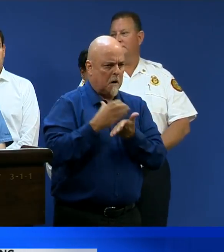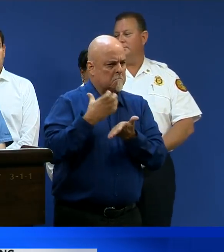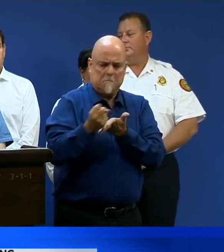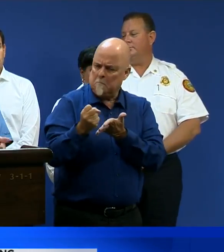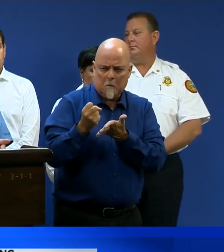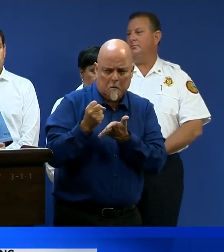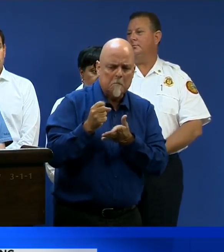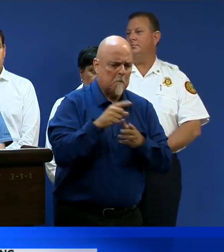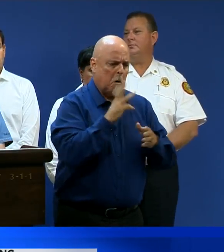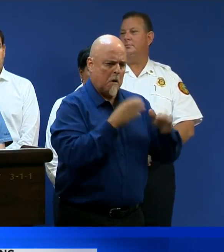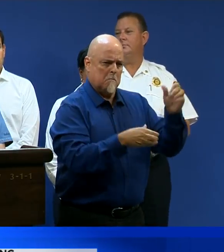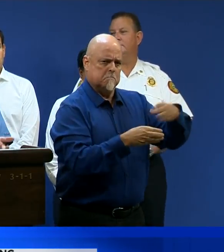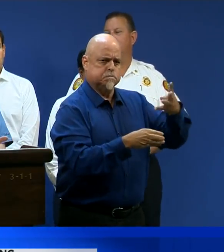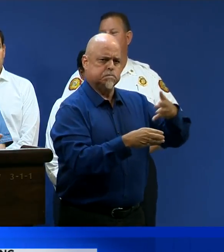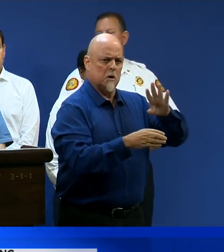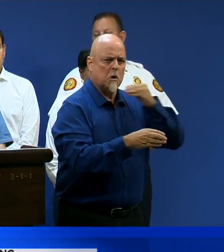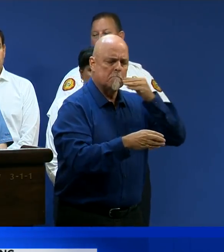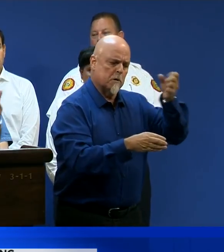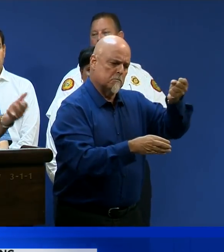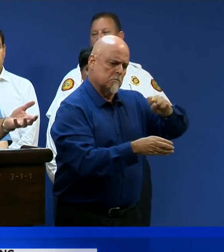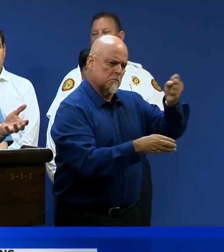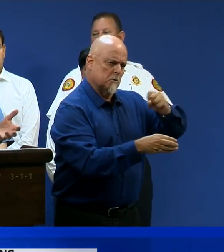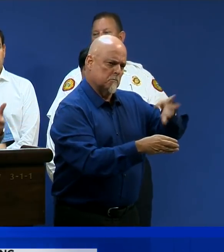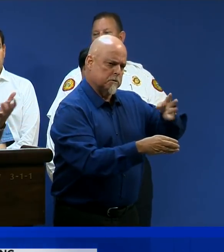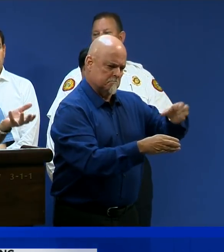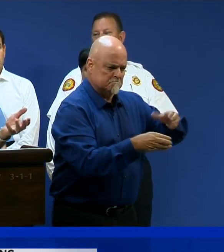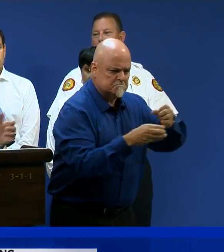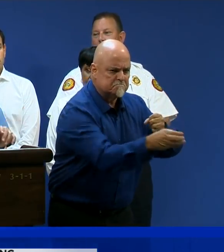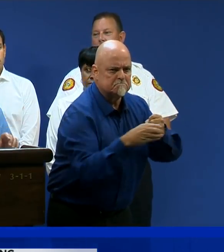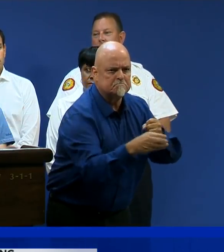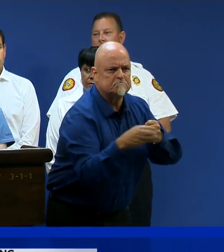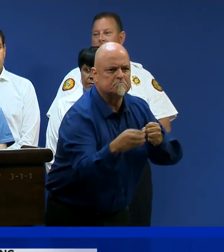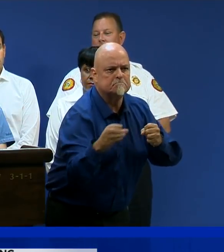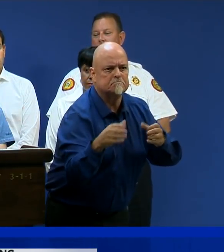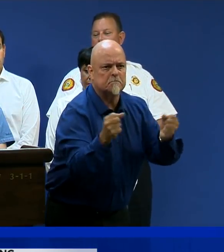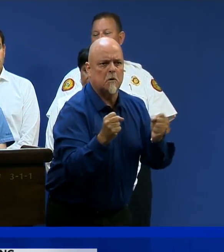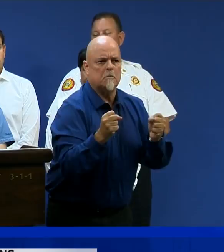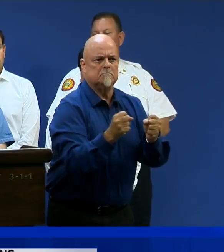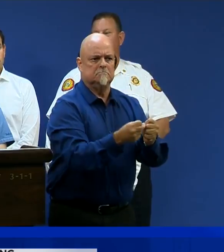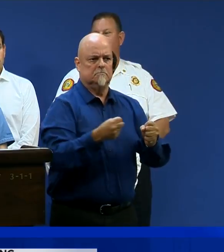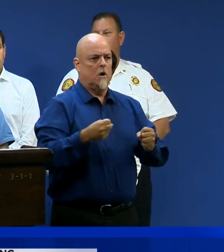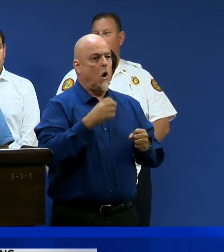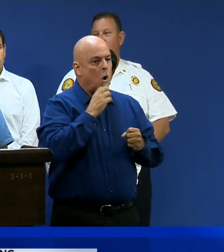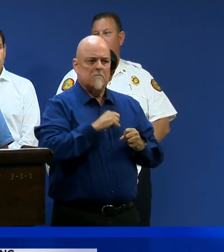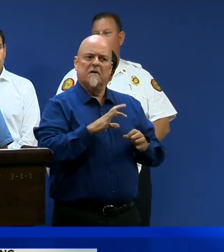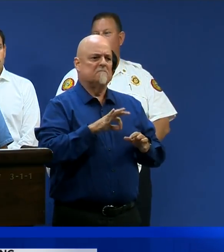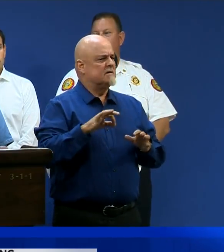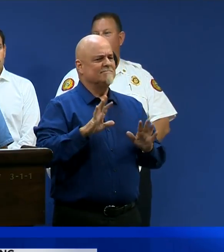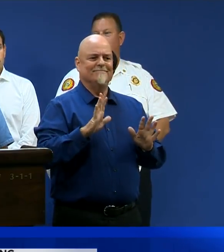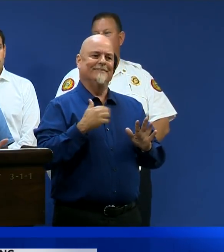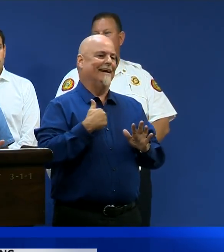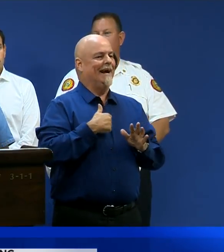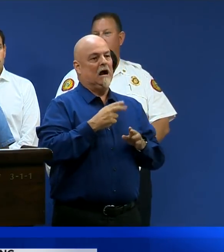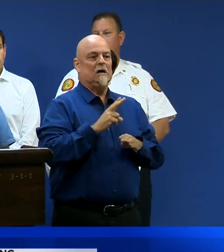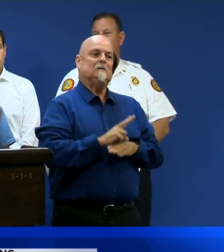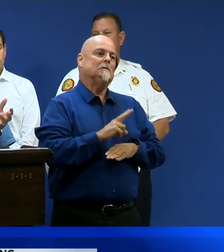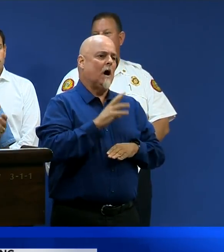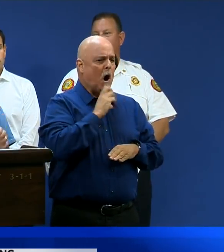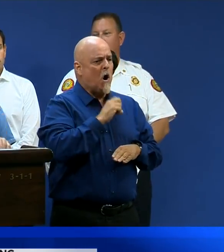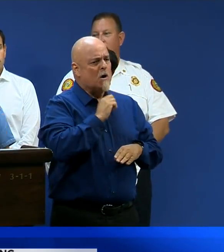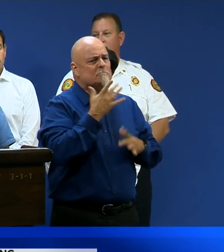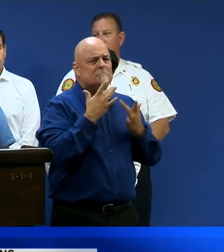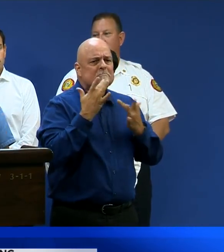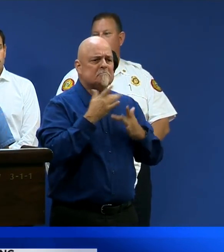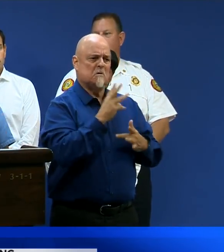County water. Open it. In the old days, we used to store them in pots and pans and all. So if you find that you can't find bottled water,